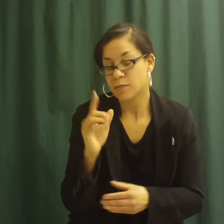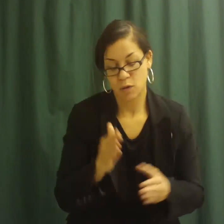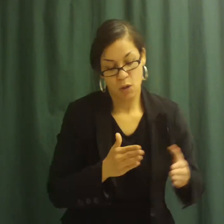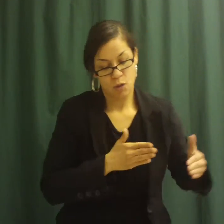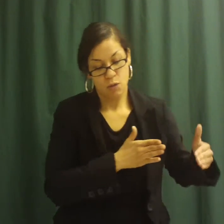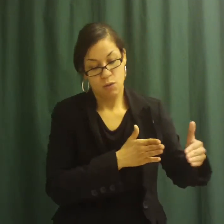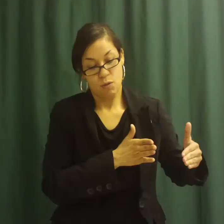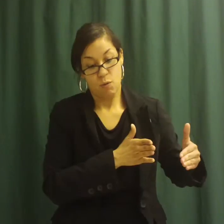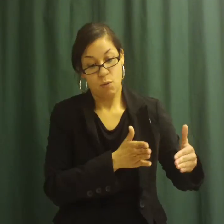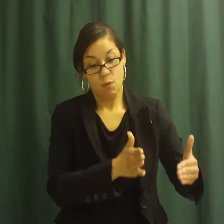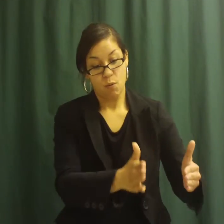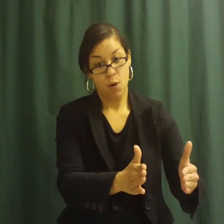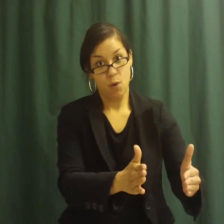They don't need much water.